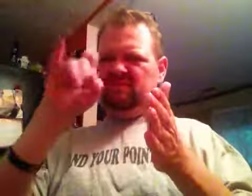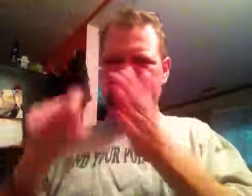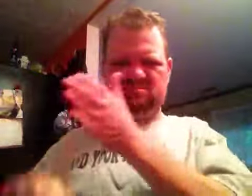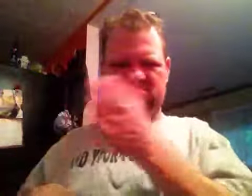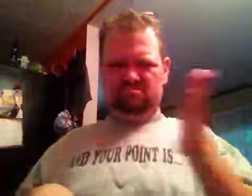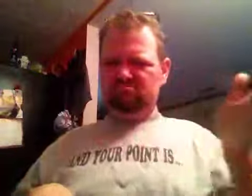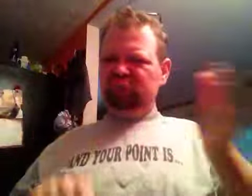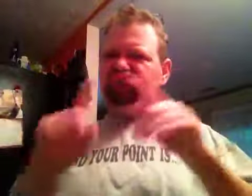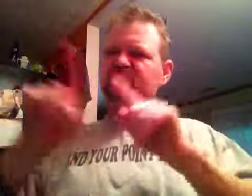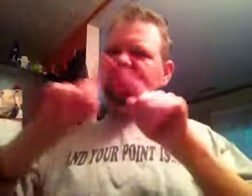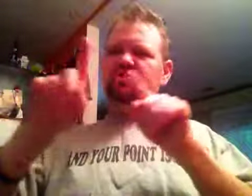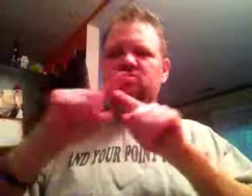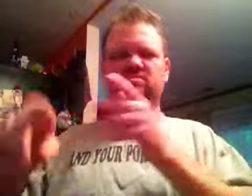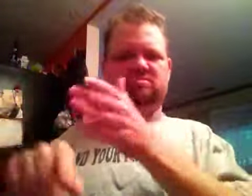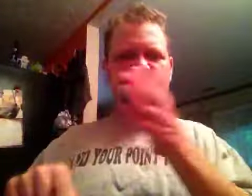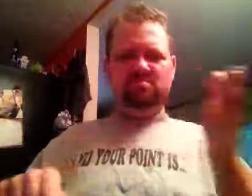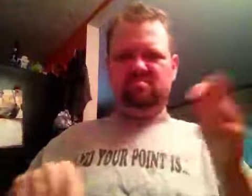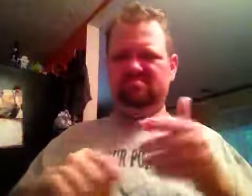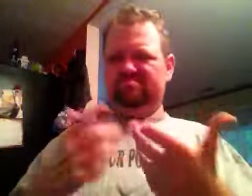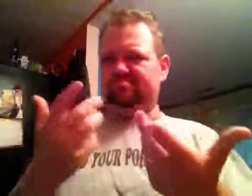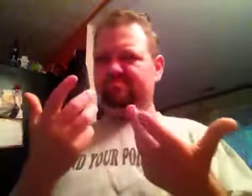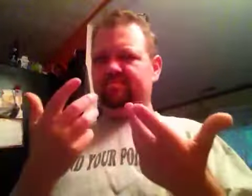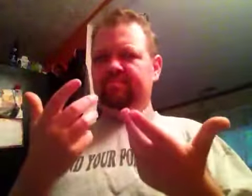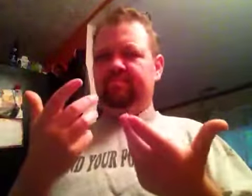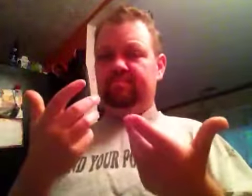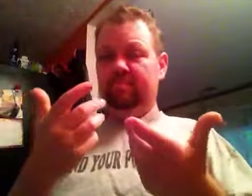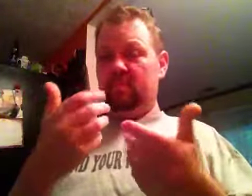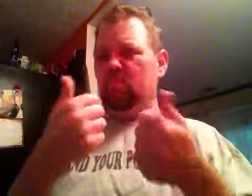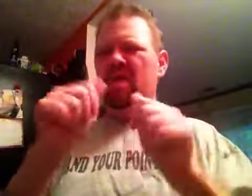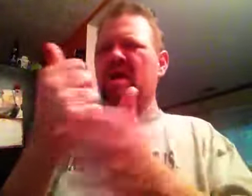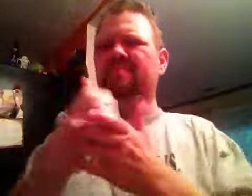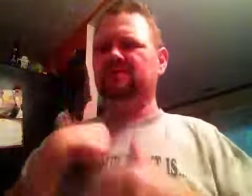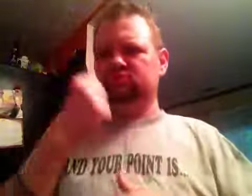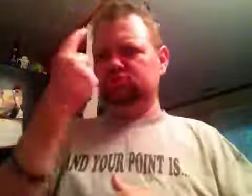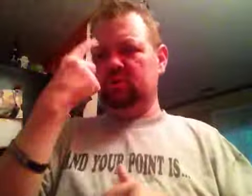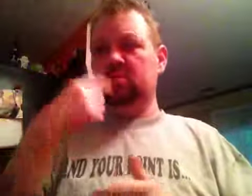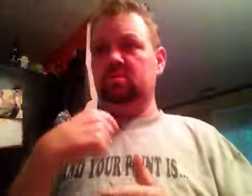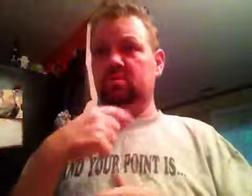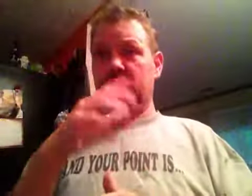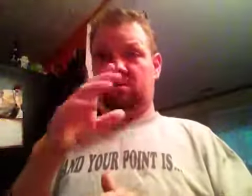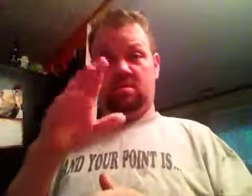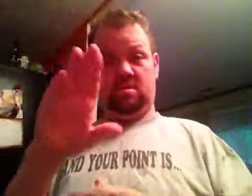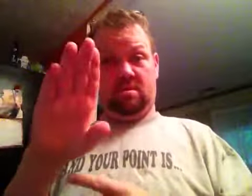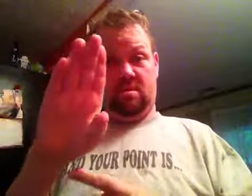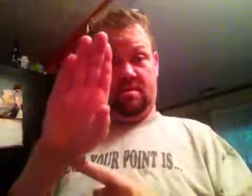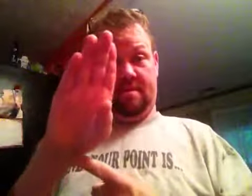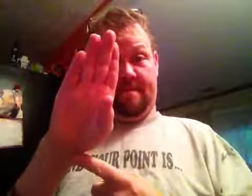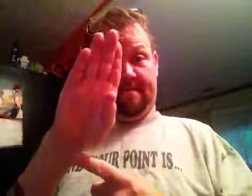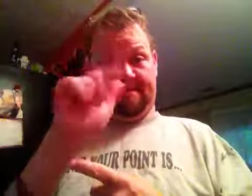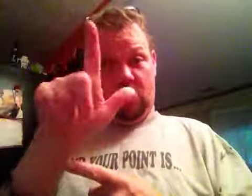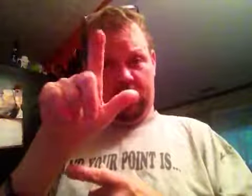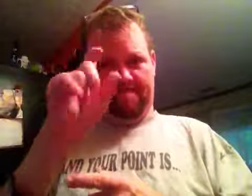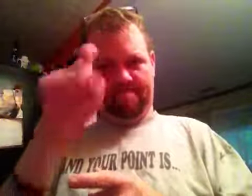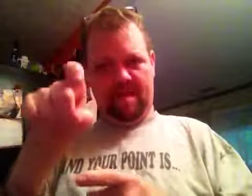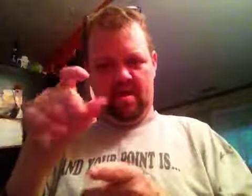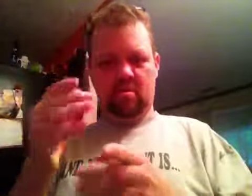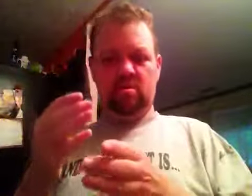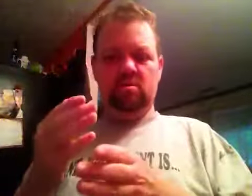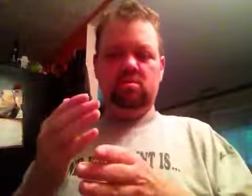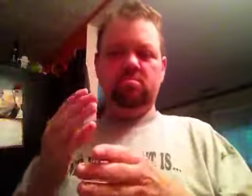The meeting now between these two nations are under 20, the end of 20 World Cup. And as of TNN, in 2011, Poster Ring of 1,